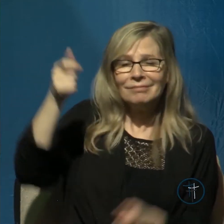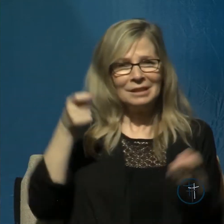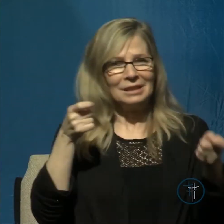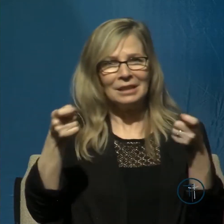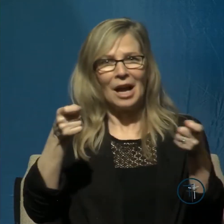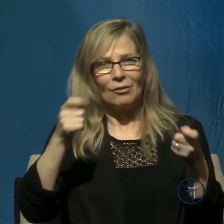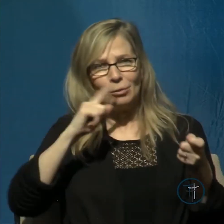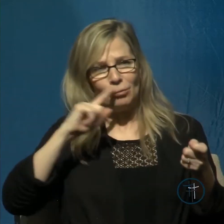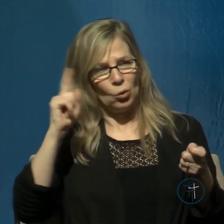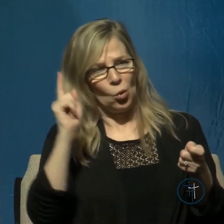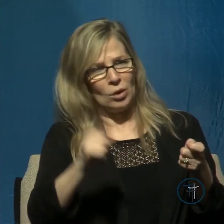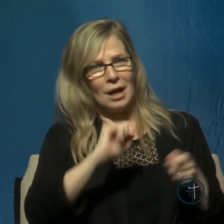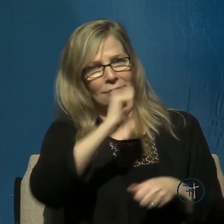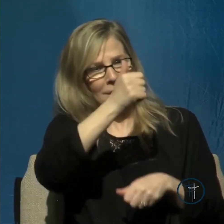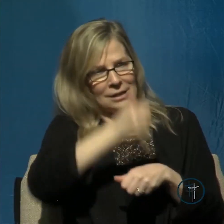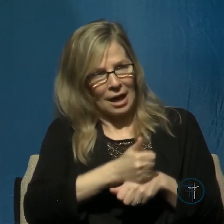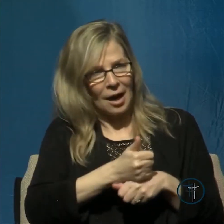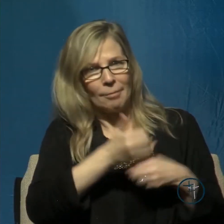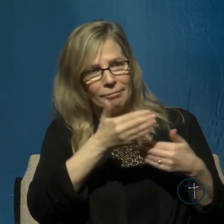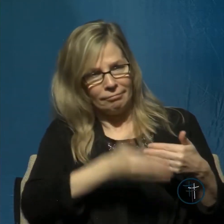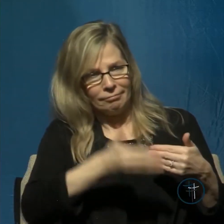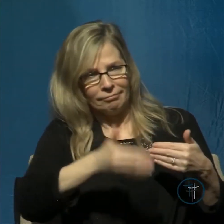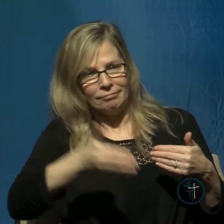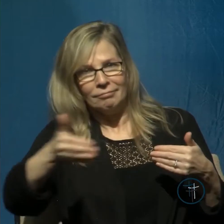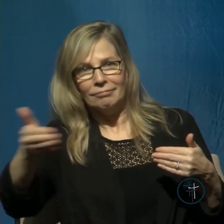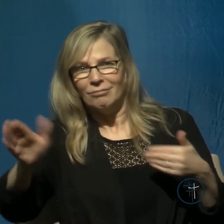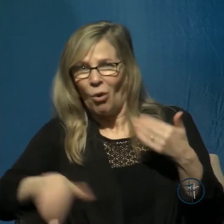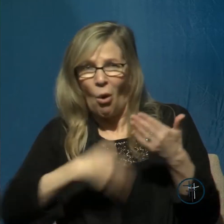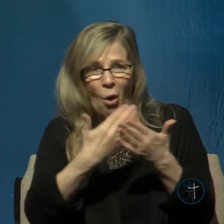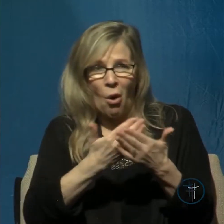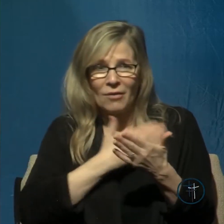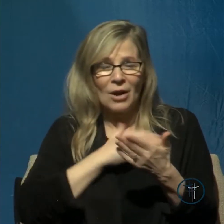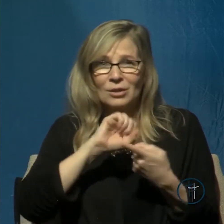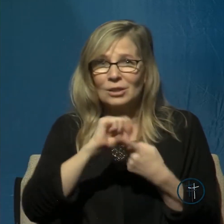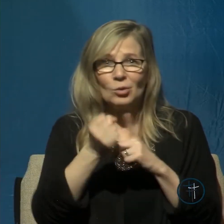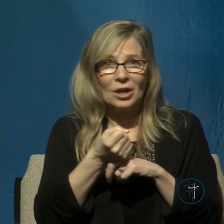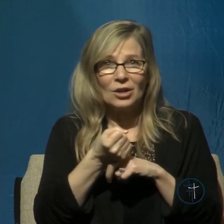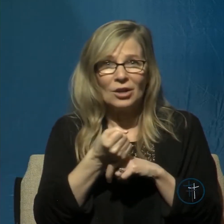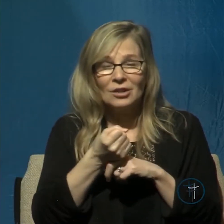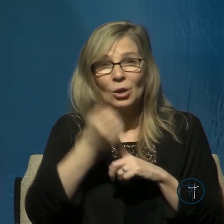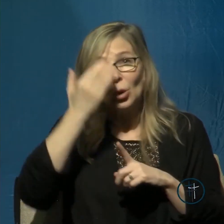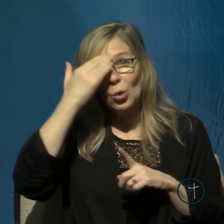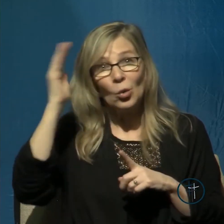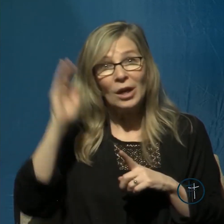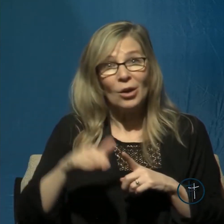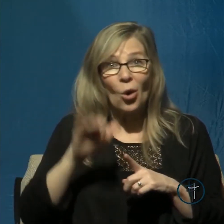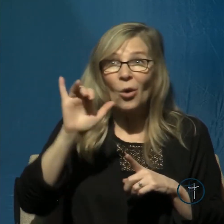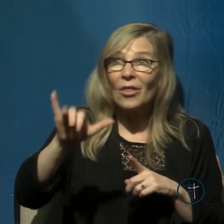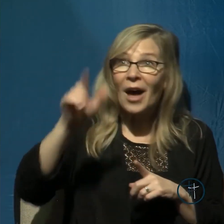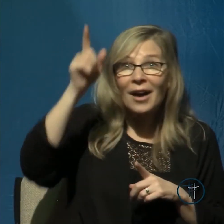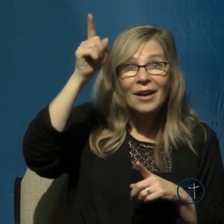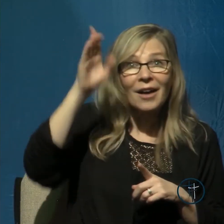circumstances but it's more than that we know that this one who has sovereignly ordained our circumstances is good